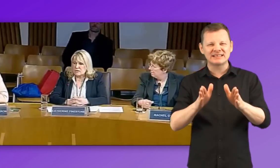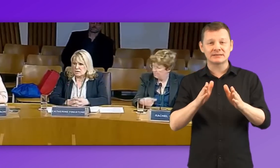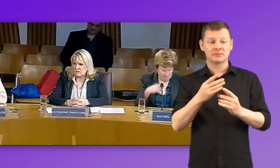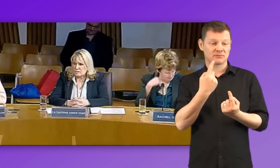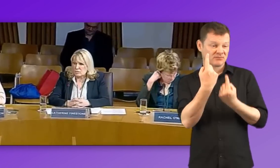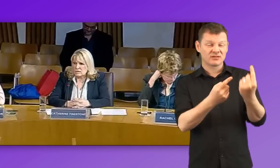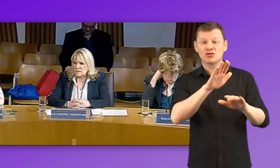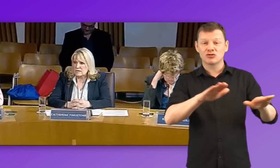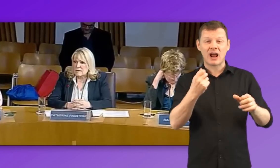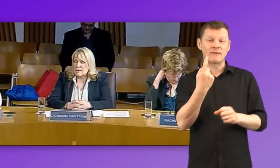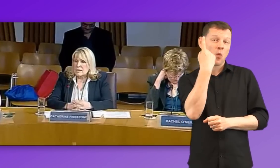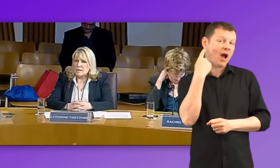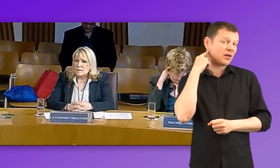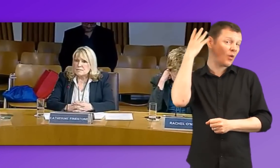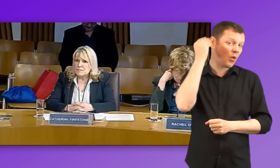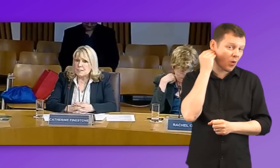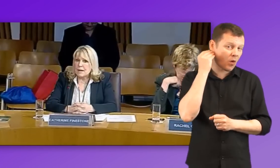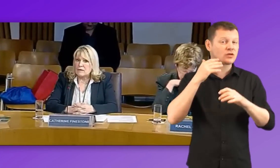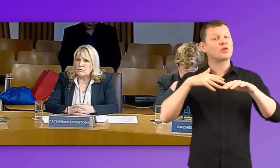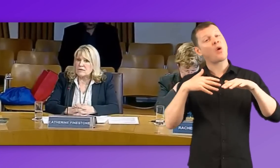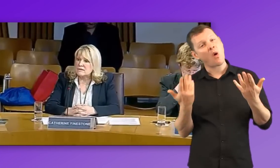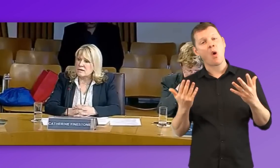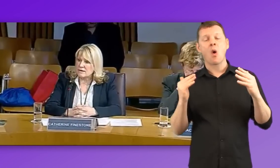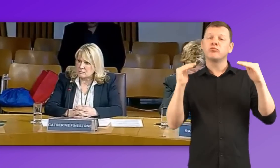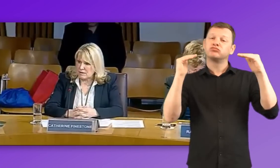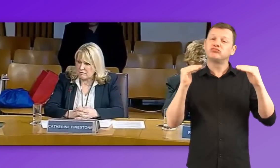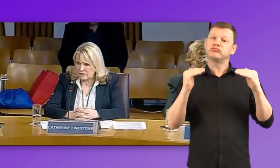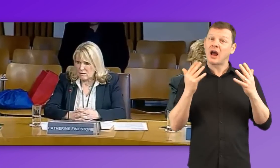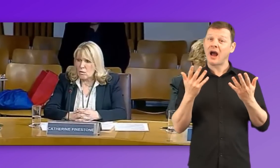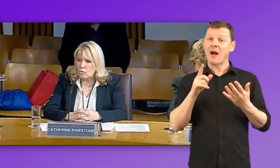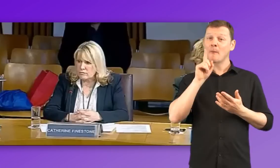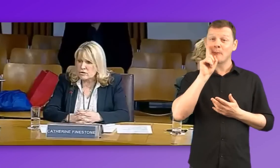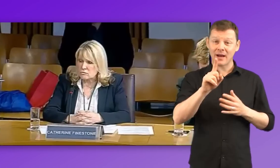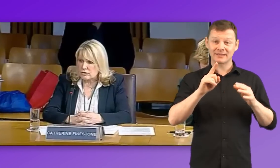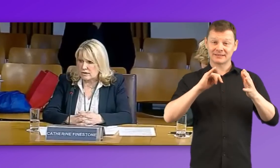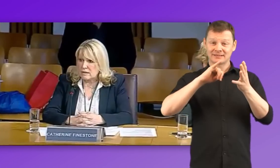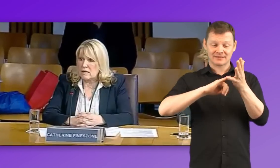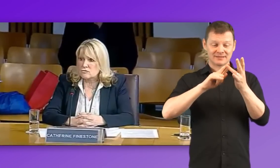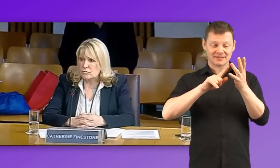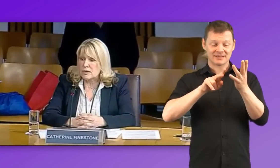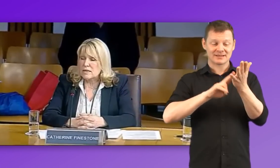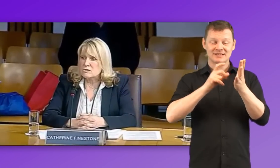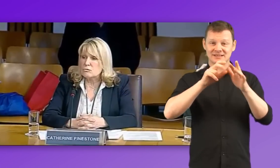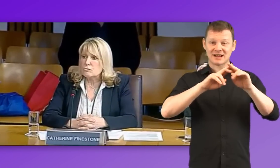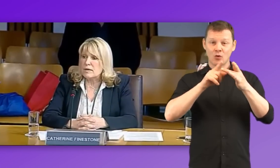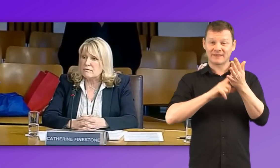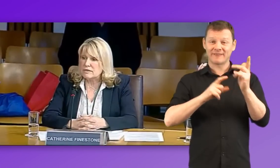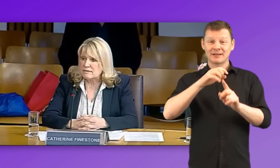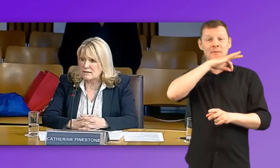conductive losses. And we're finding that that's benefiting all of the children in the classroom. It's also benefiting the